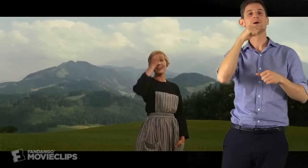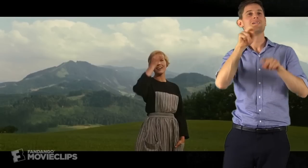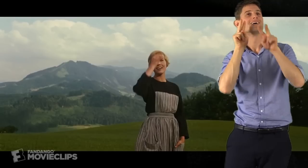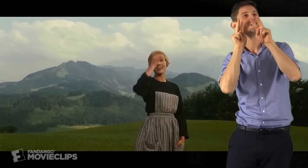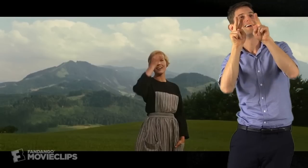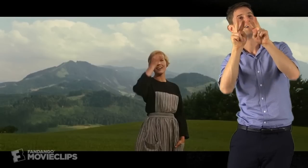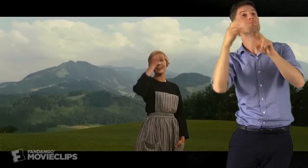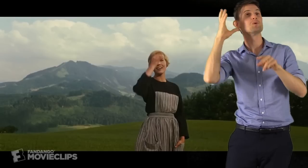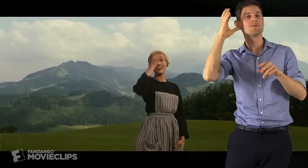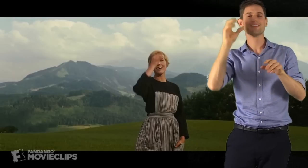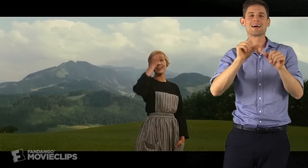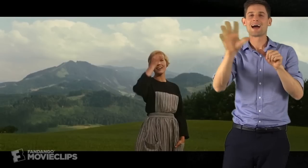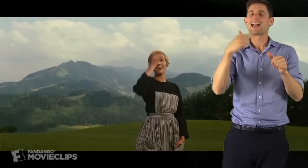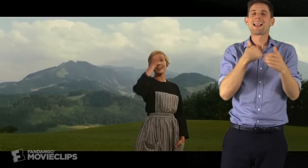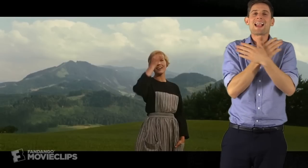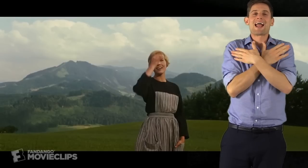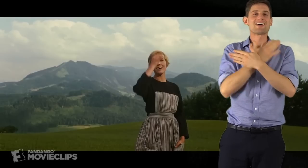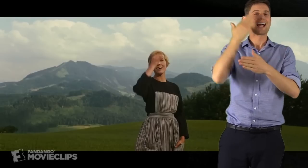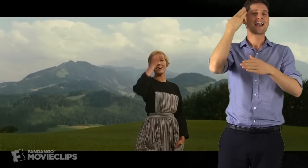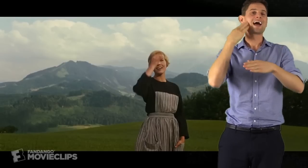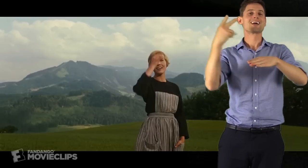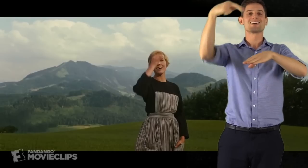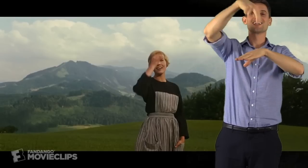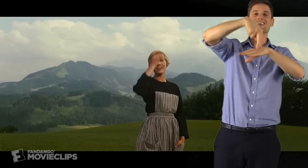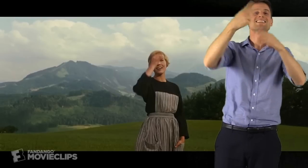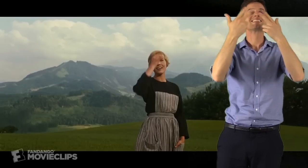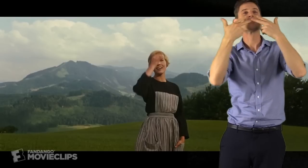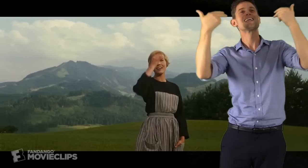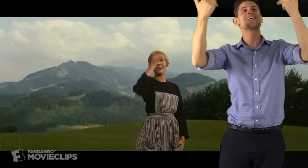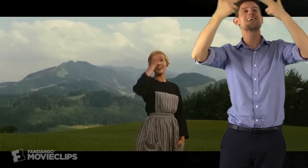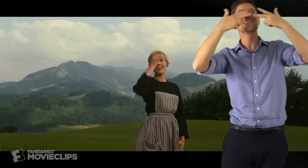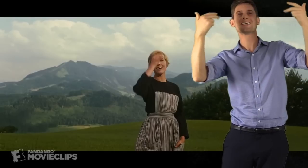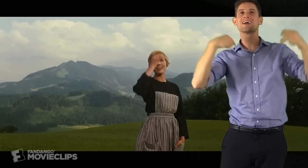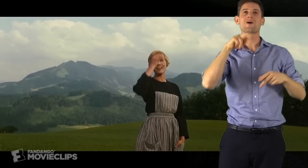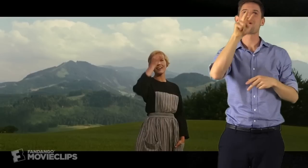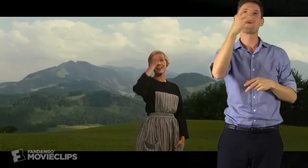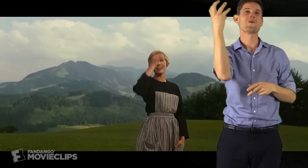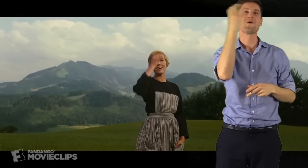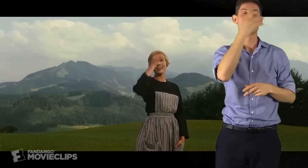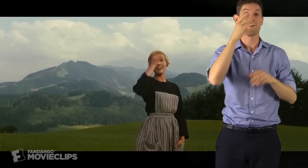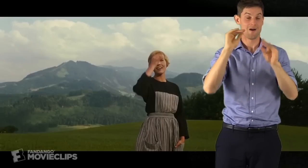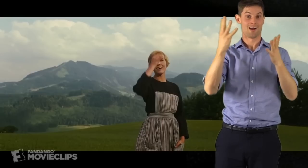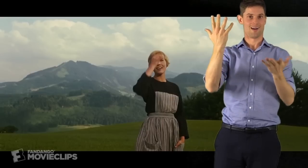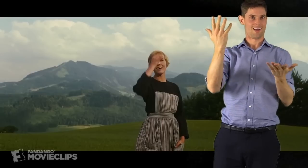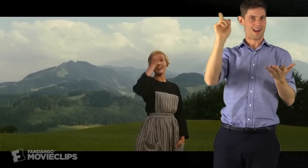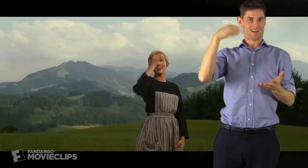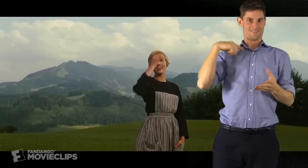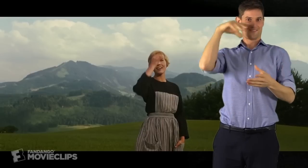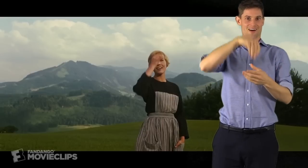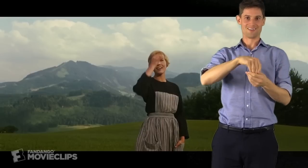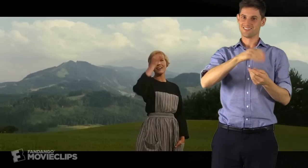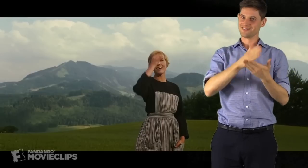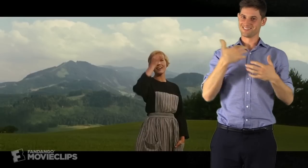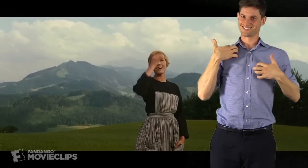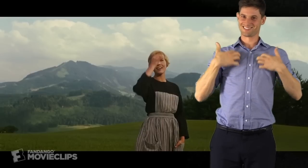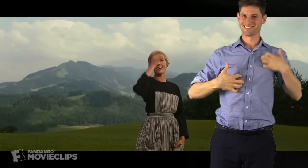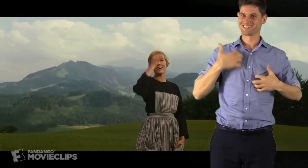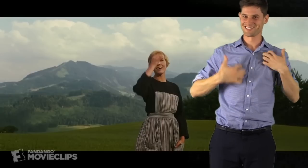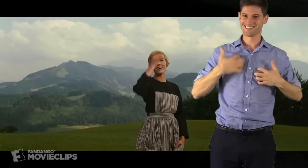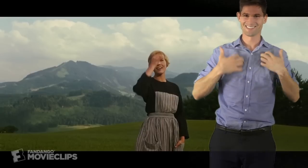alive